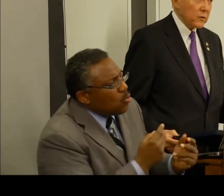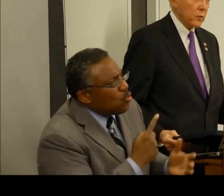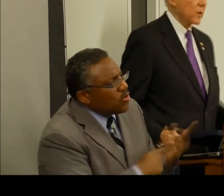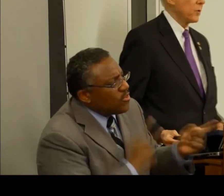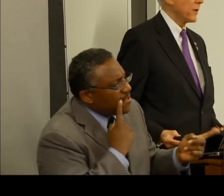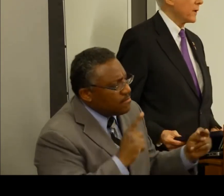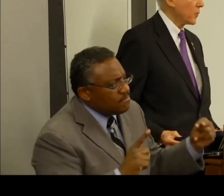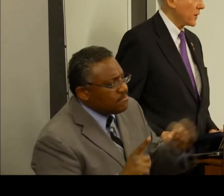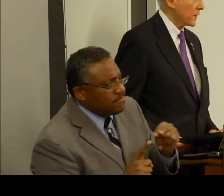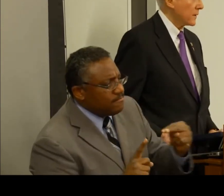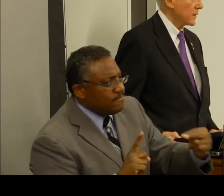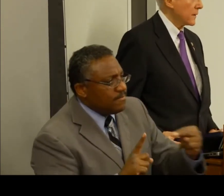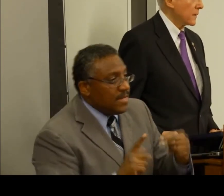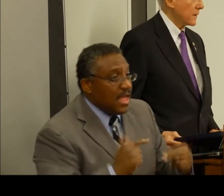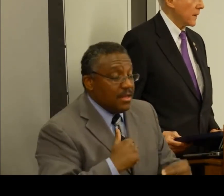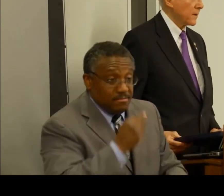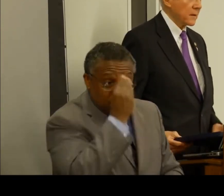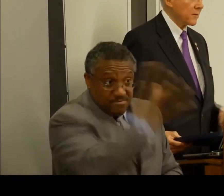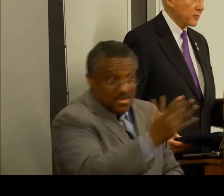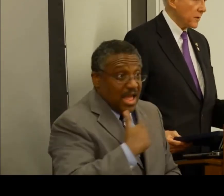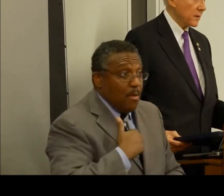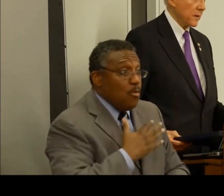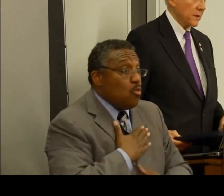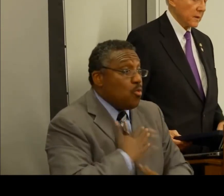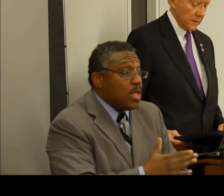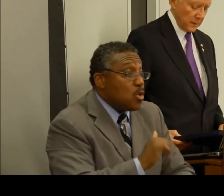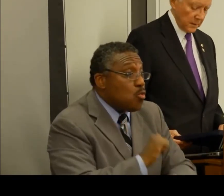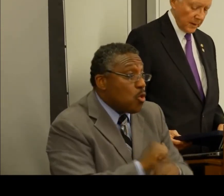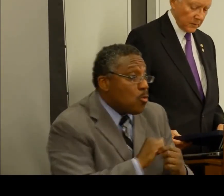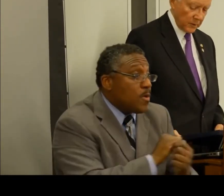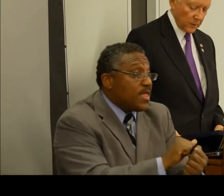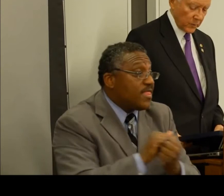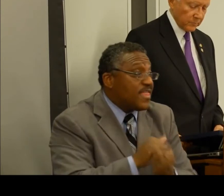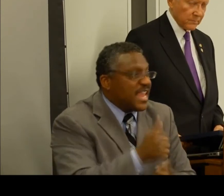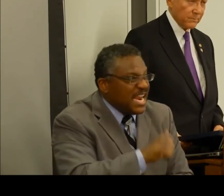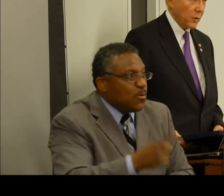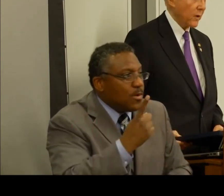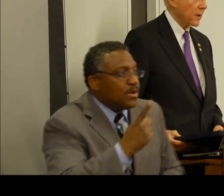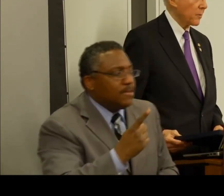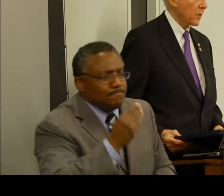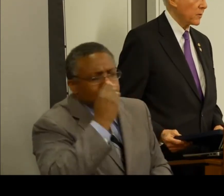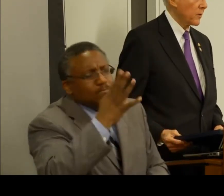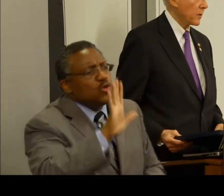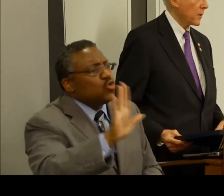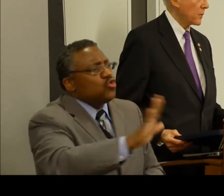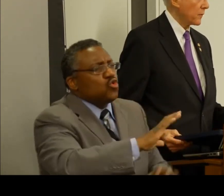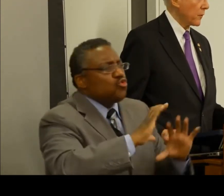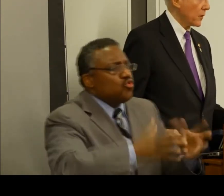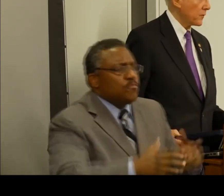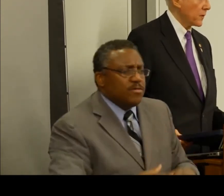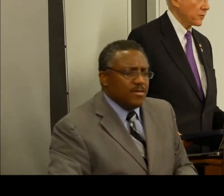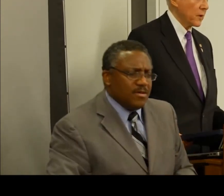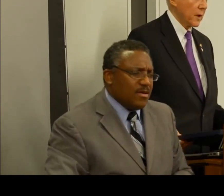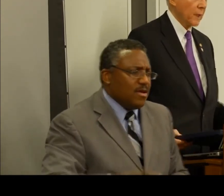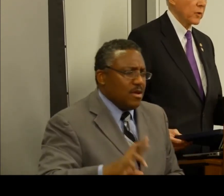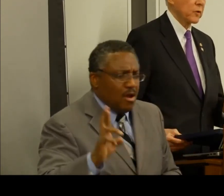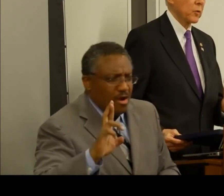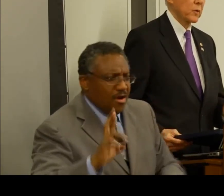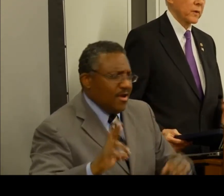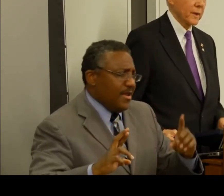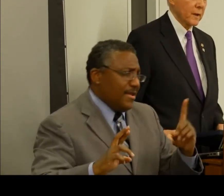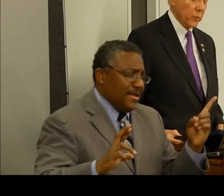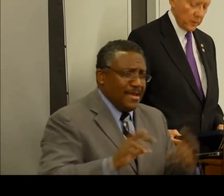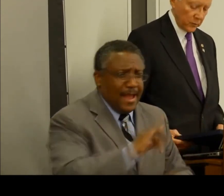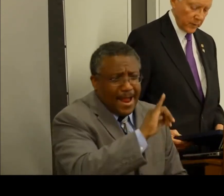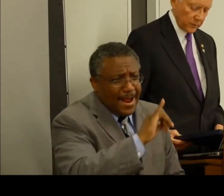I'm willing to work with anyone. I think you've seen that. I don't care what party you belong to. I don't care what your philosophy is. I'm